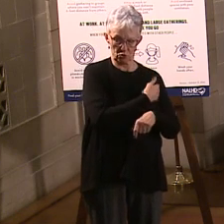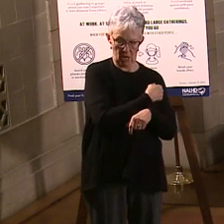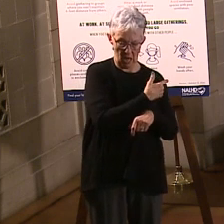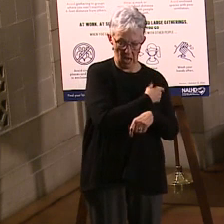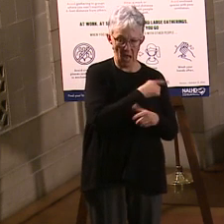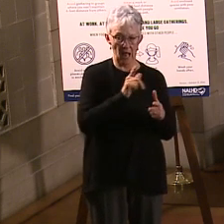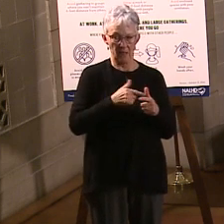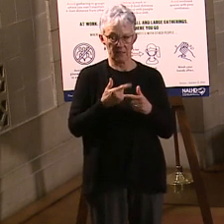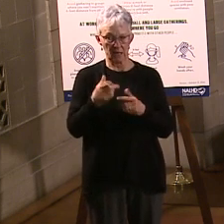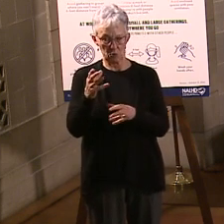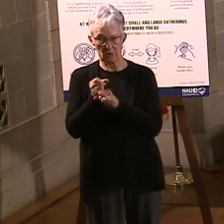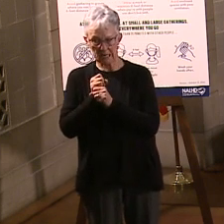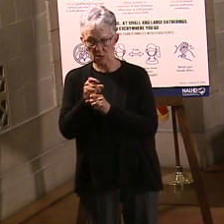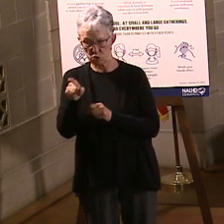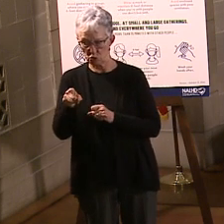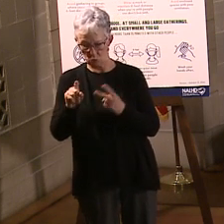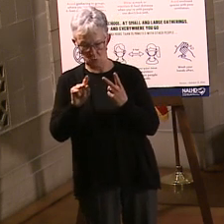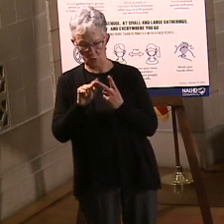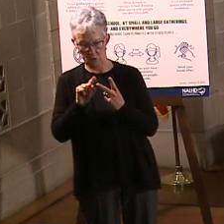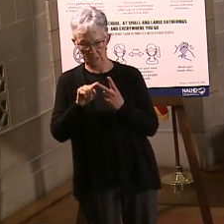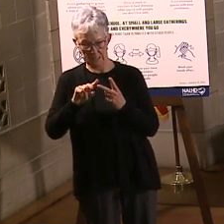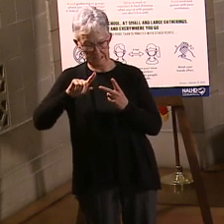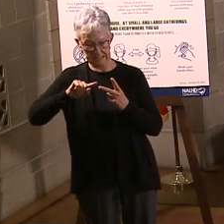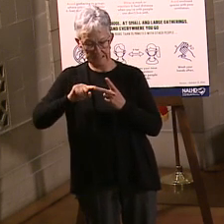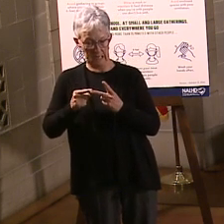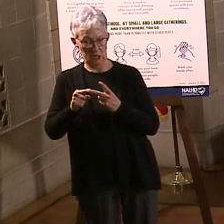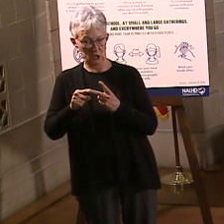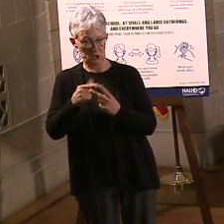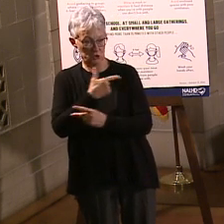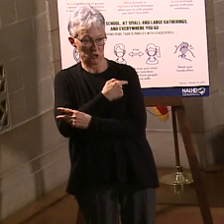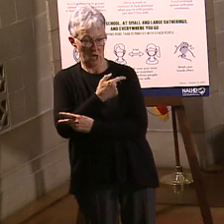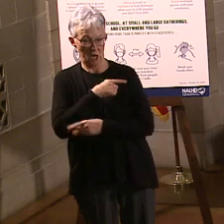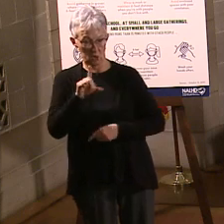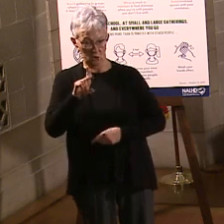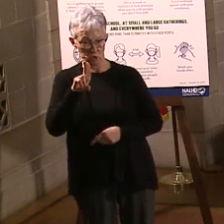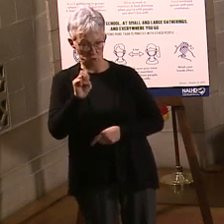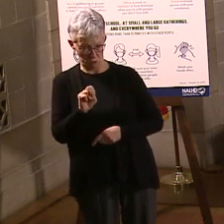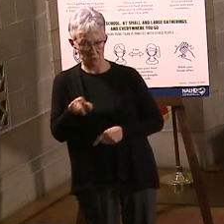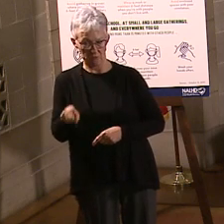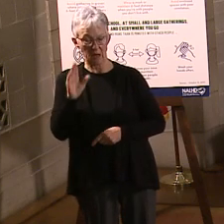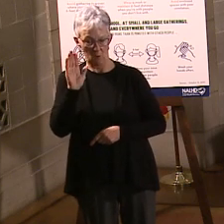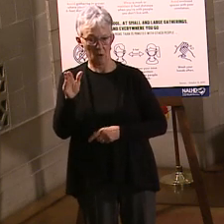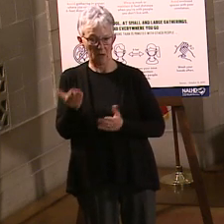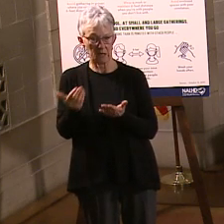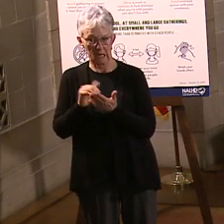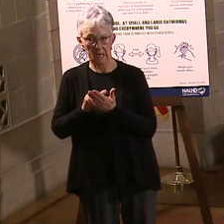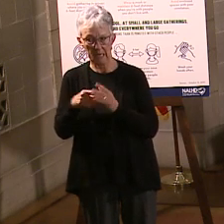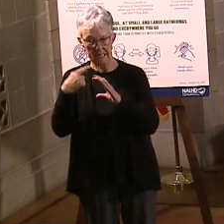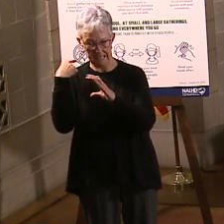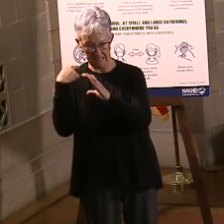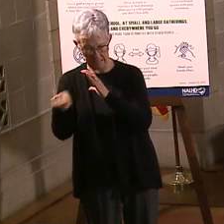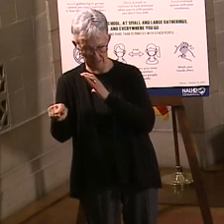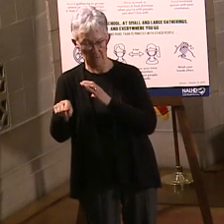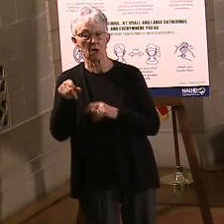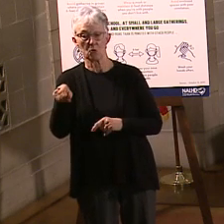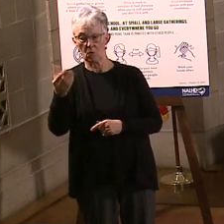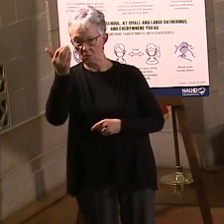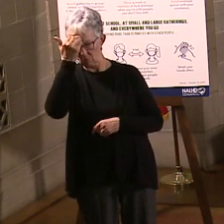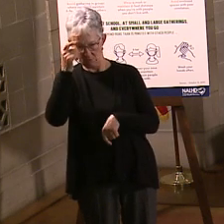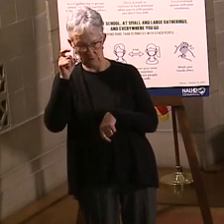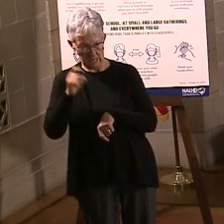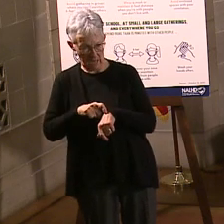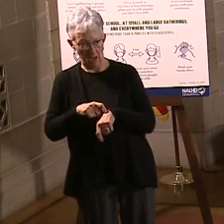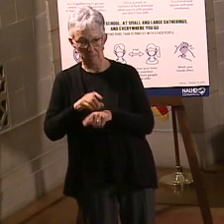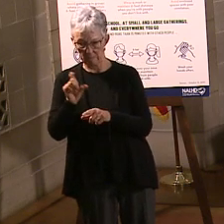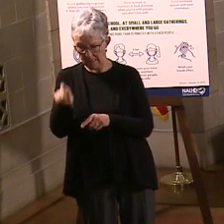And then after you get your vaccine, your first dose, you know, you go in. Then it will also give